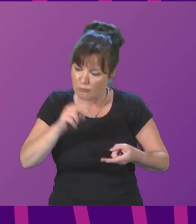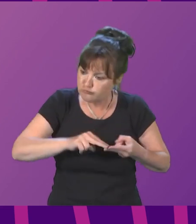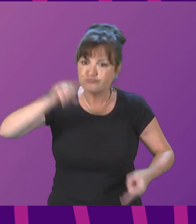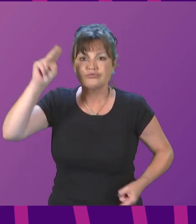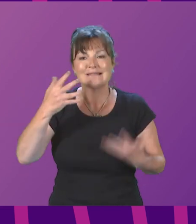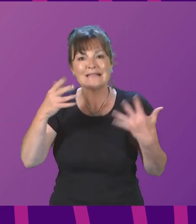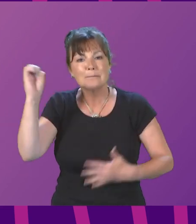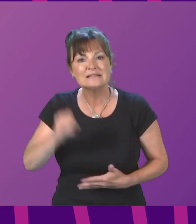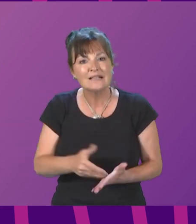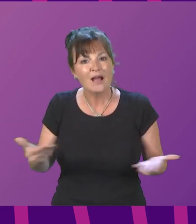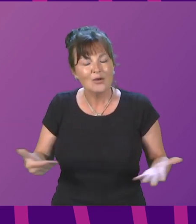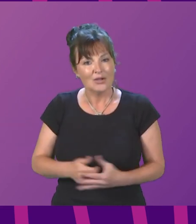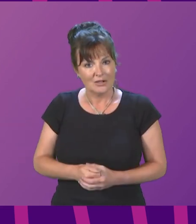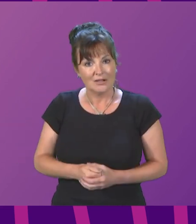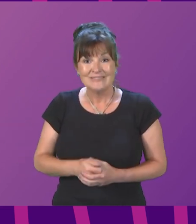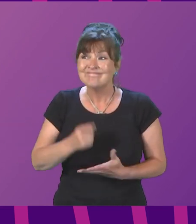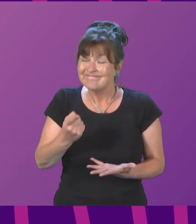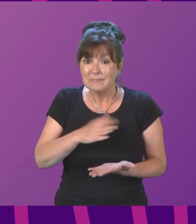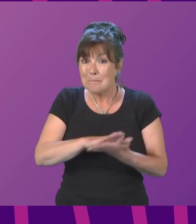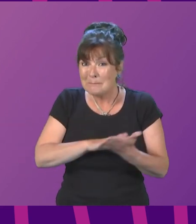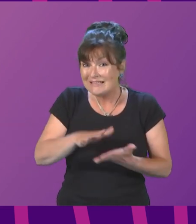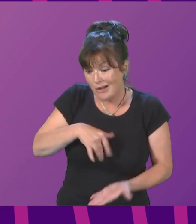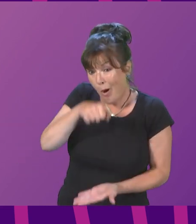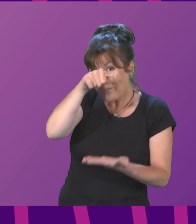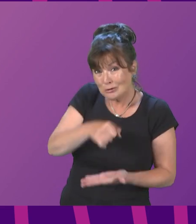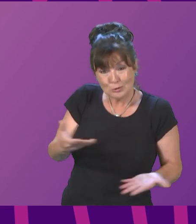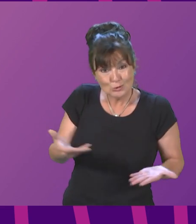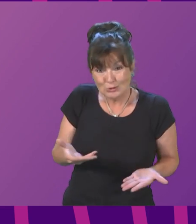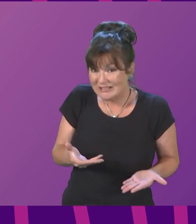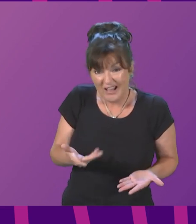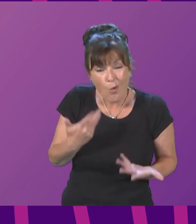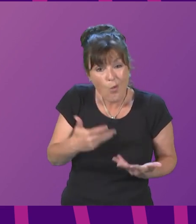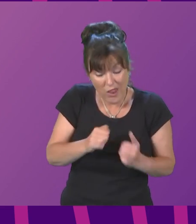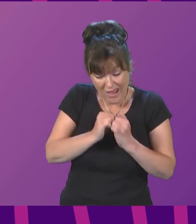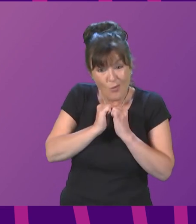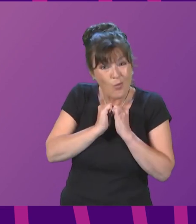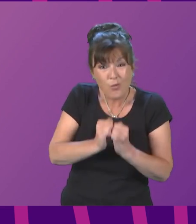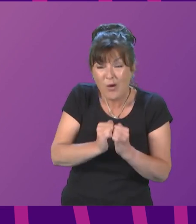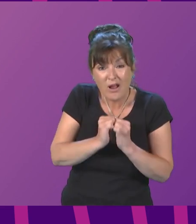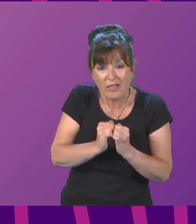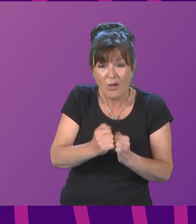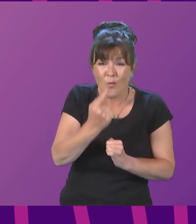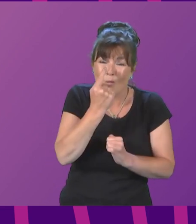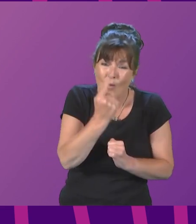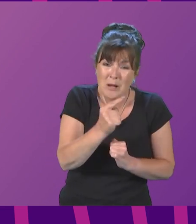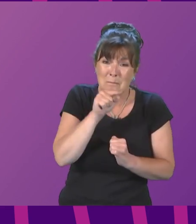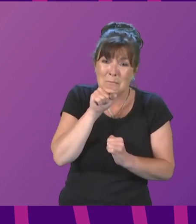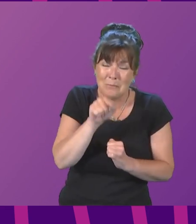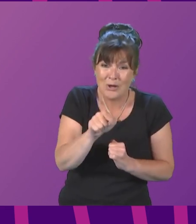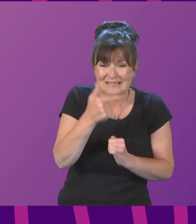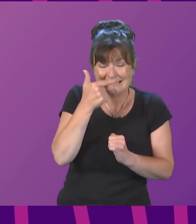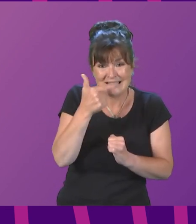% now. And that means our budget today is worth a staggering £1.7